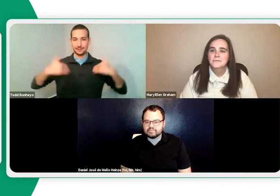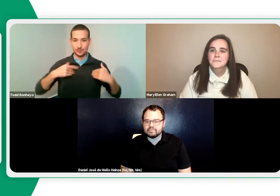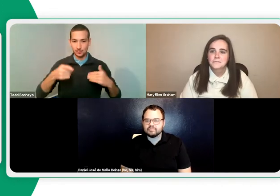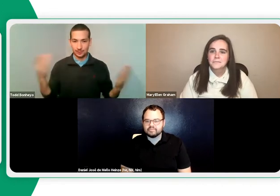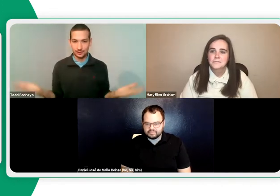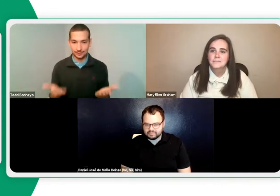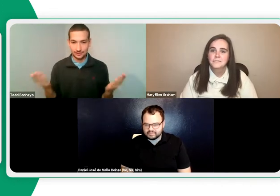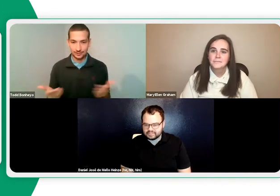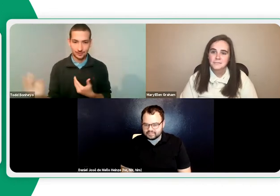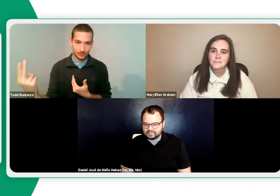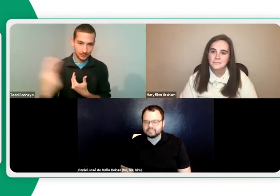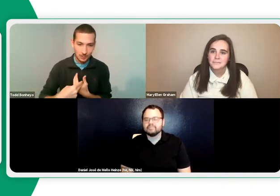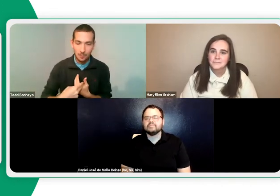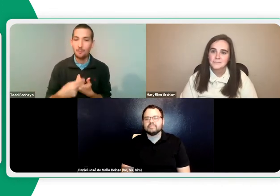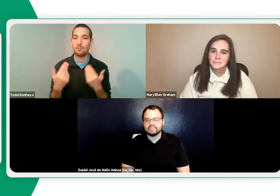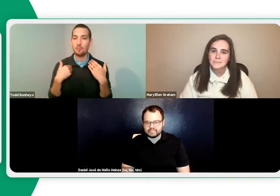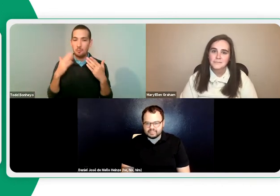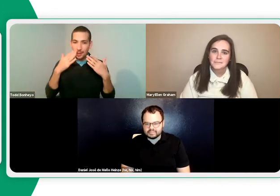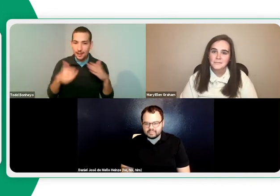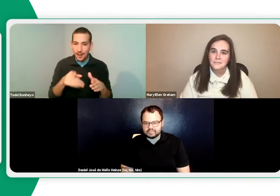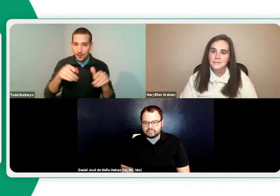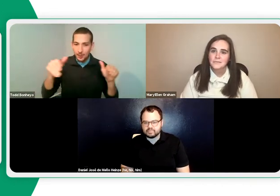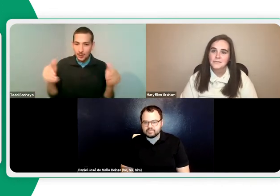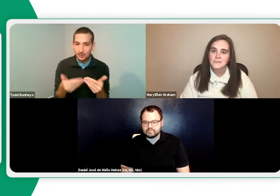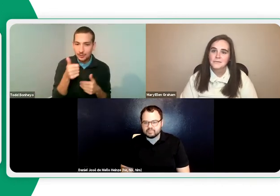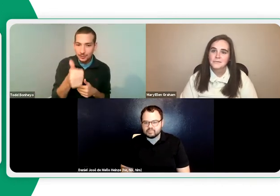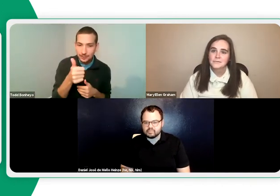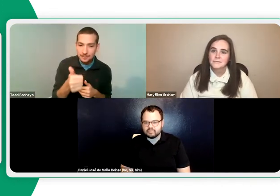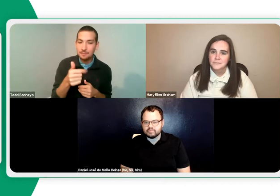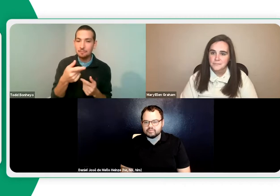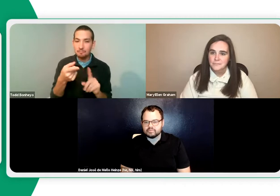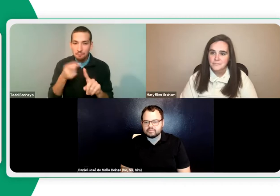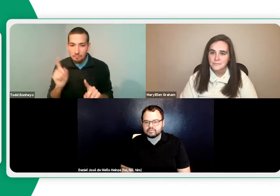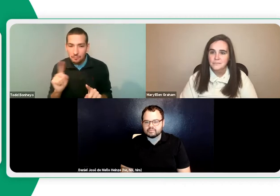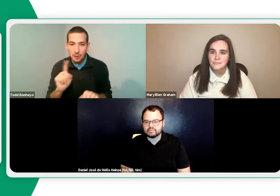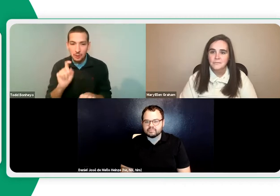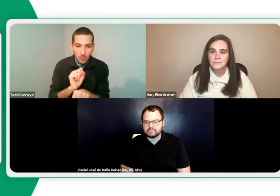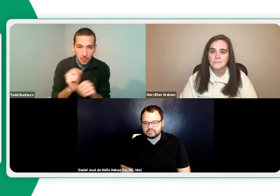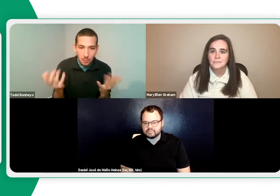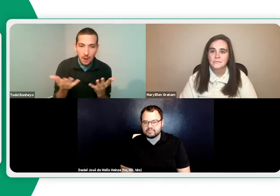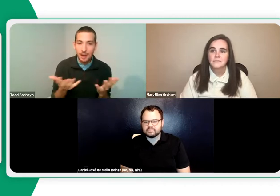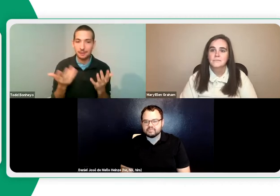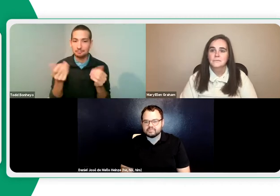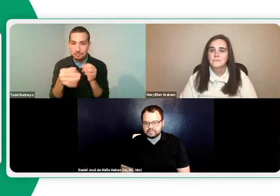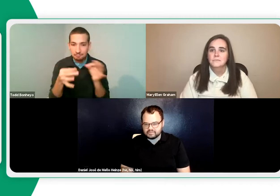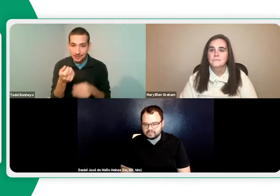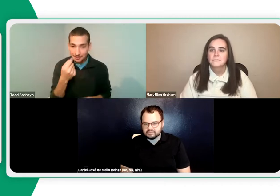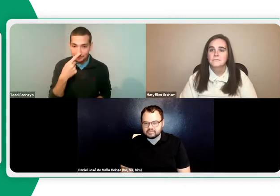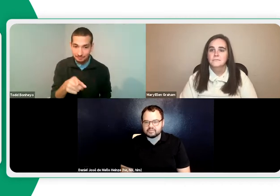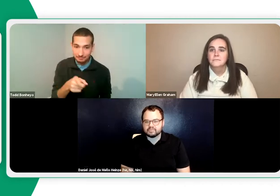Hi, Daniel. We are so thrilled to have you here with us tonight. And I'll have you introduce yourself. Tell us a bit about